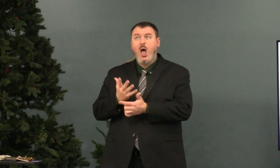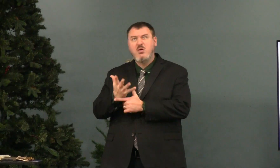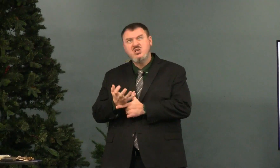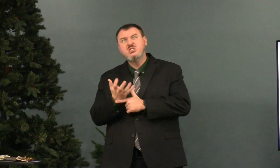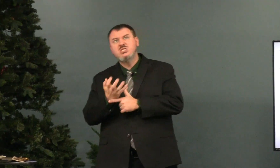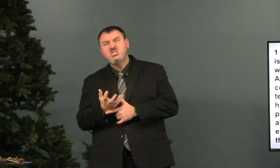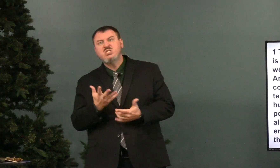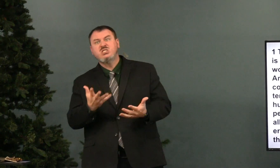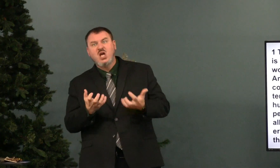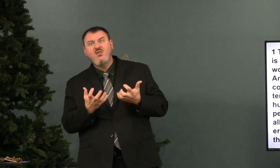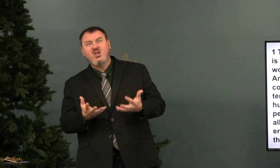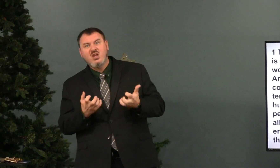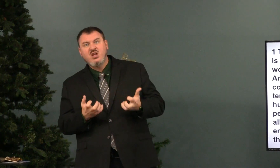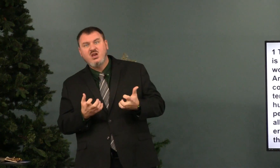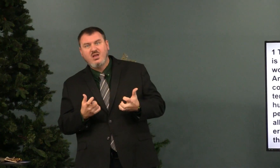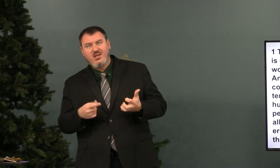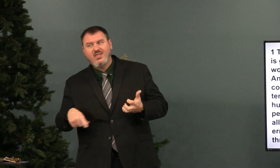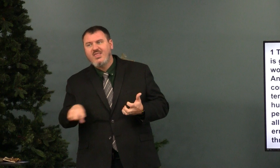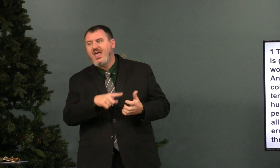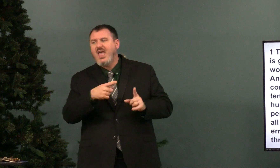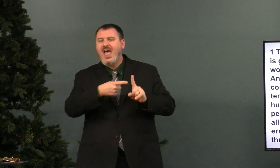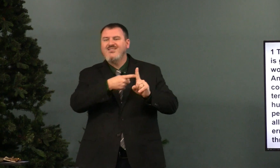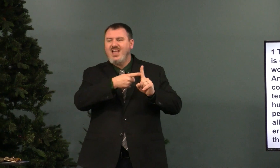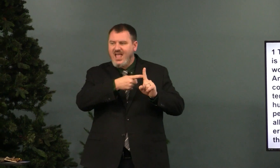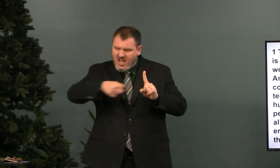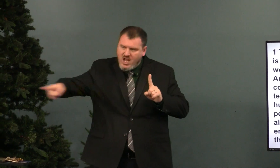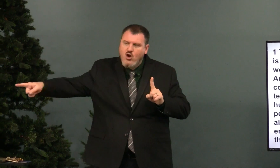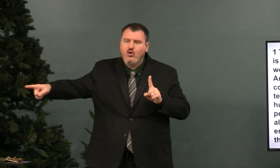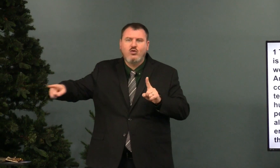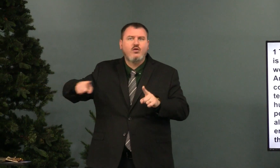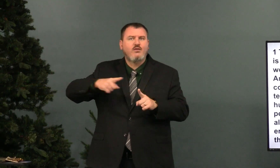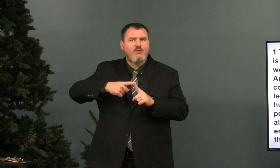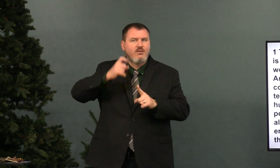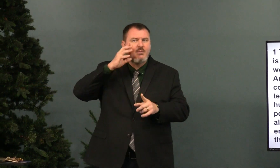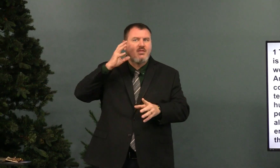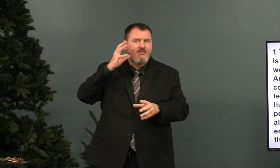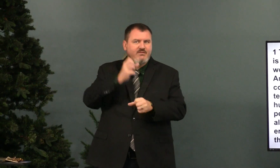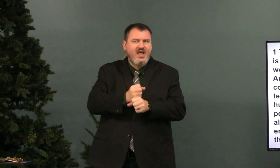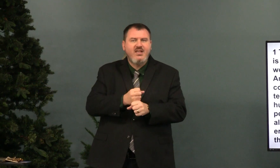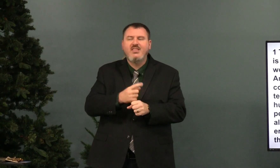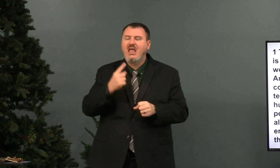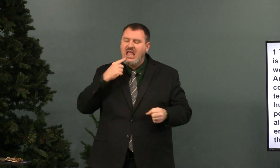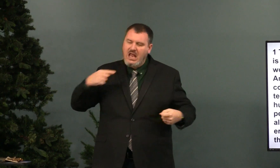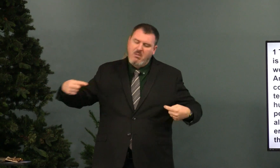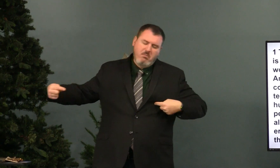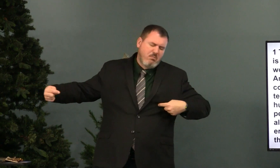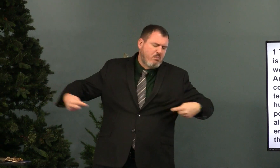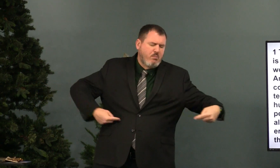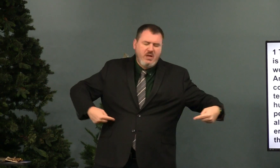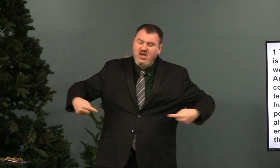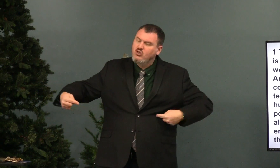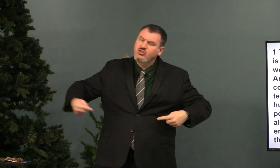which while some coveted after, they have erred from the faith